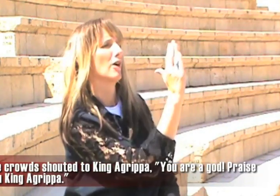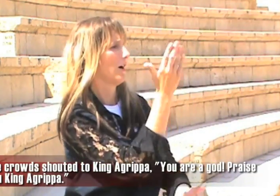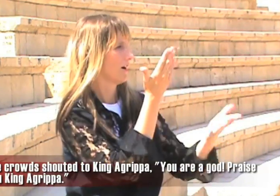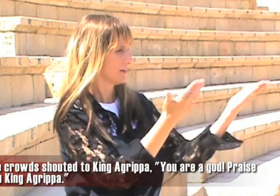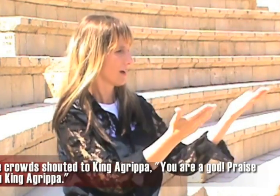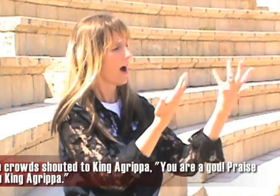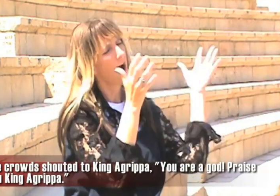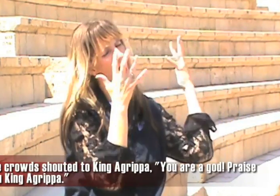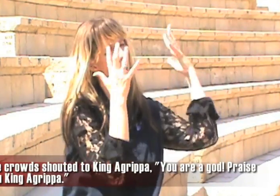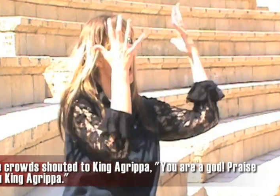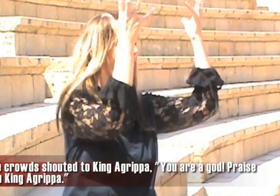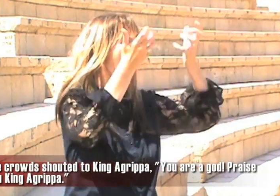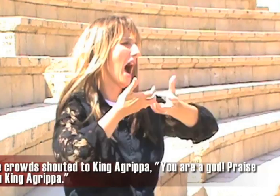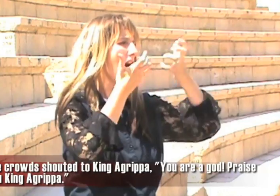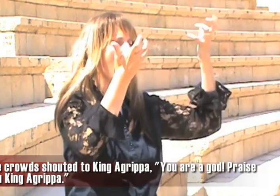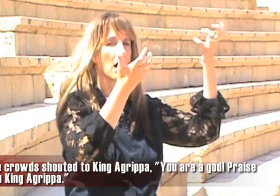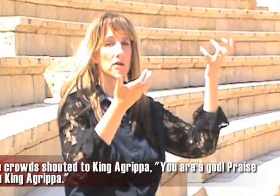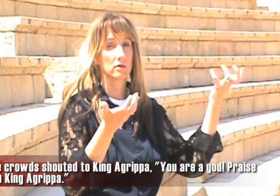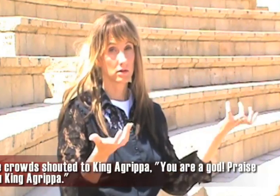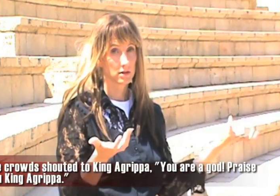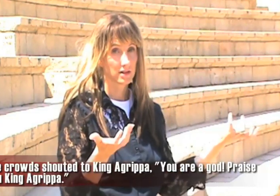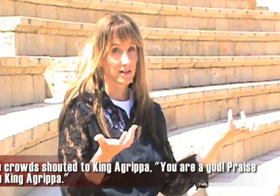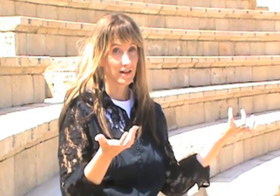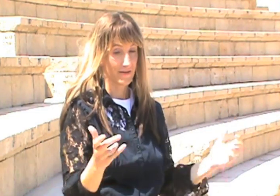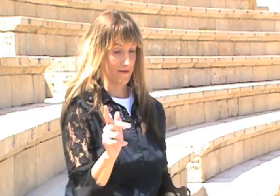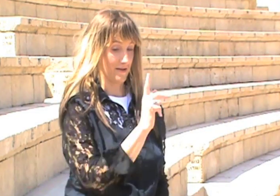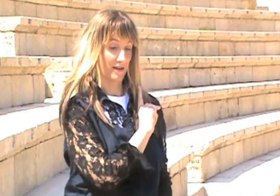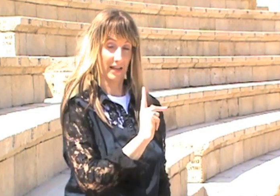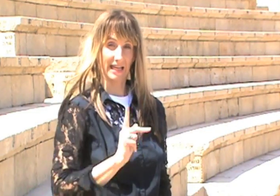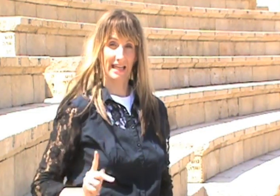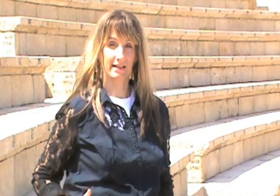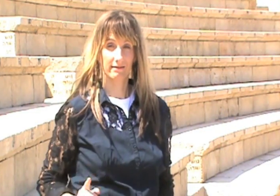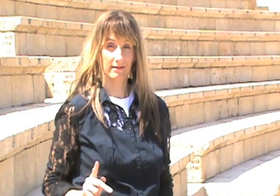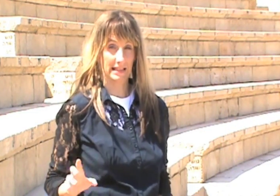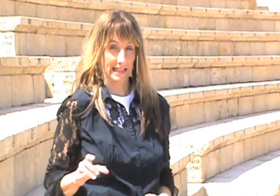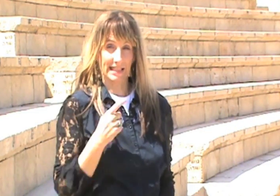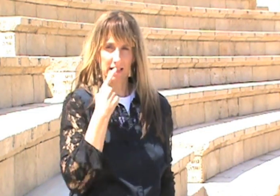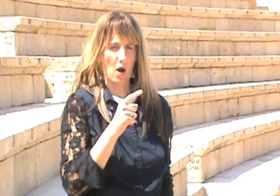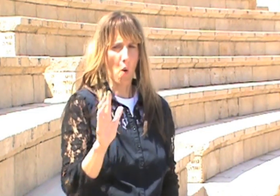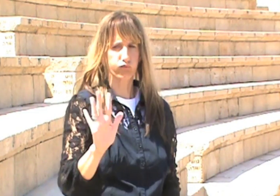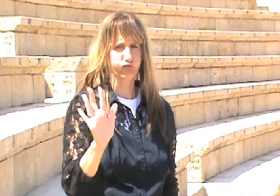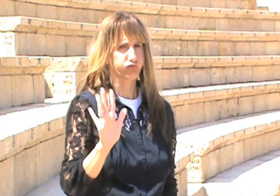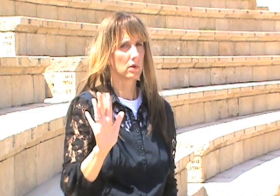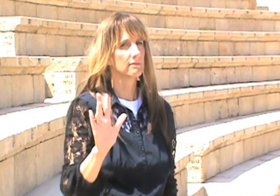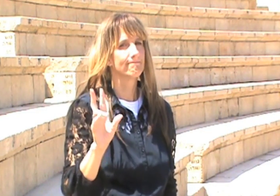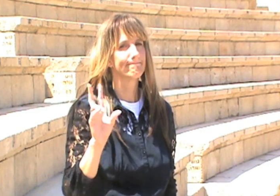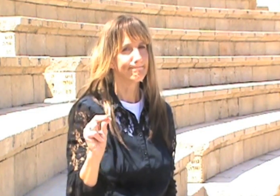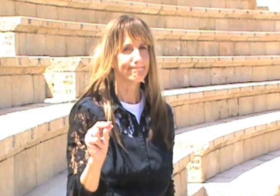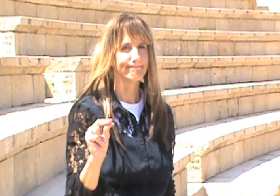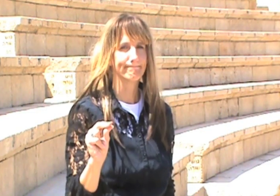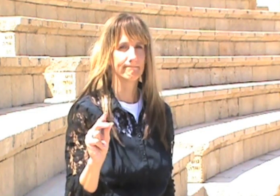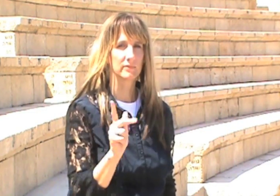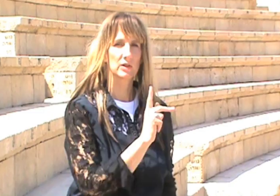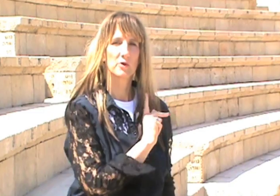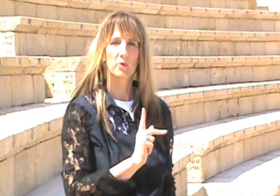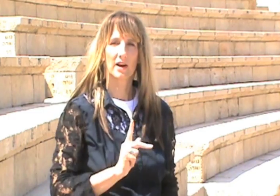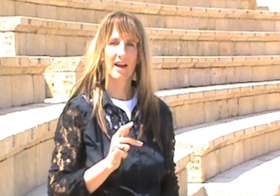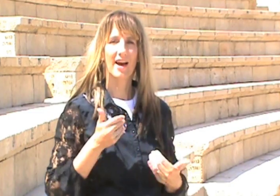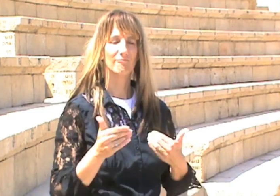like God. And they cried out. And the king, he didn't say, oh, no, I'm not a God. The